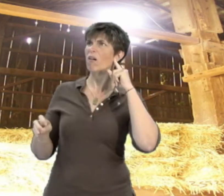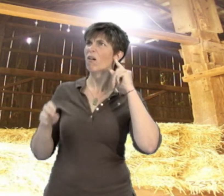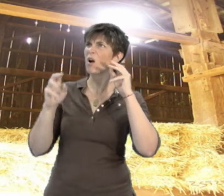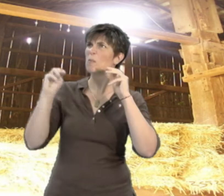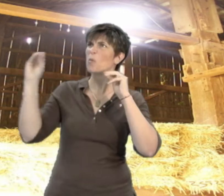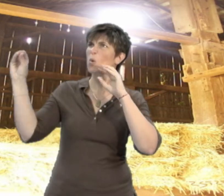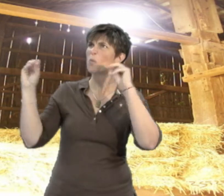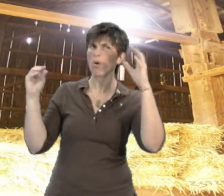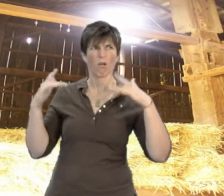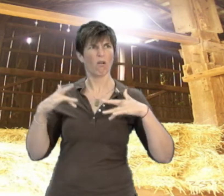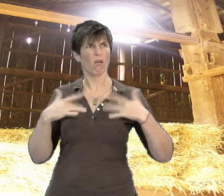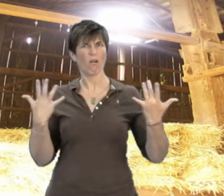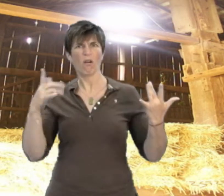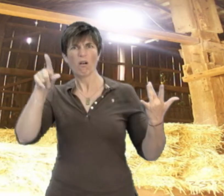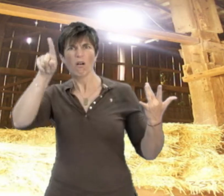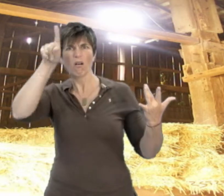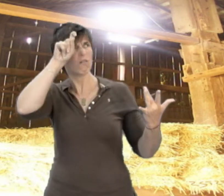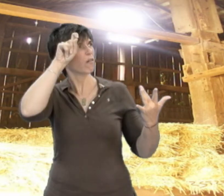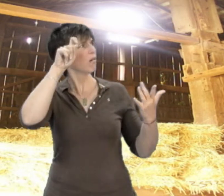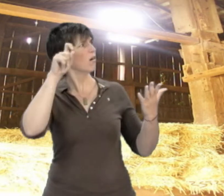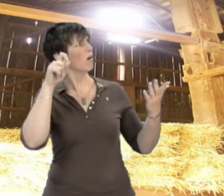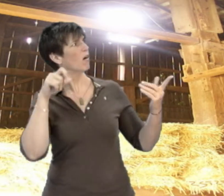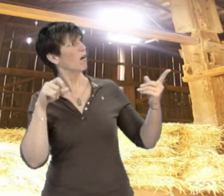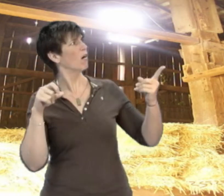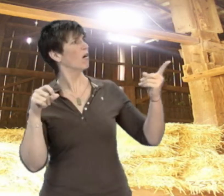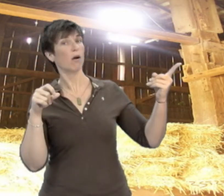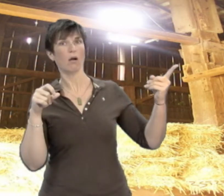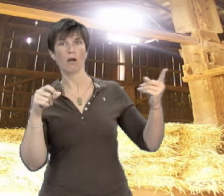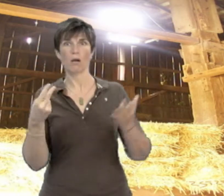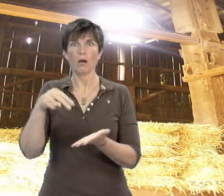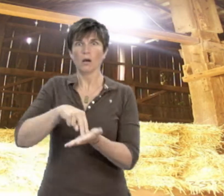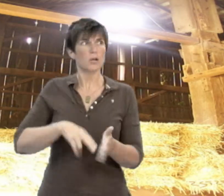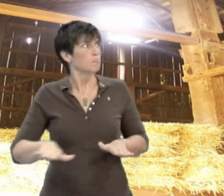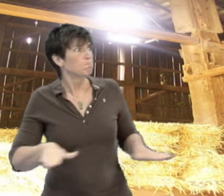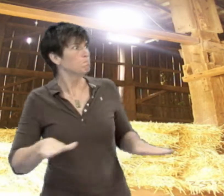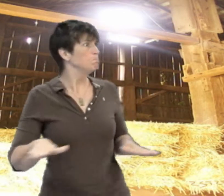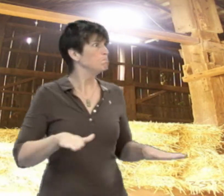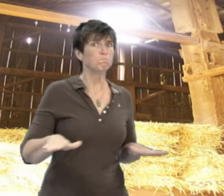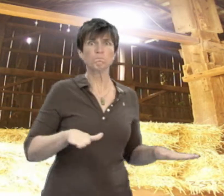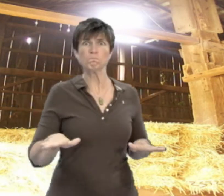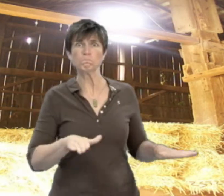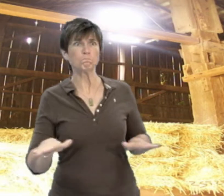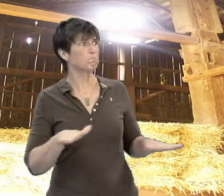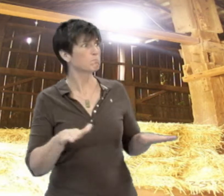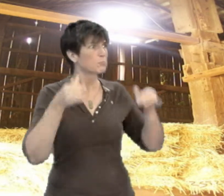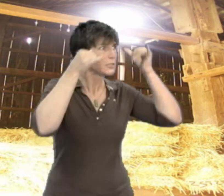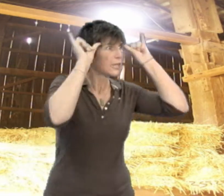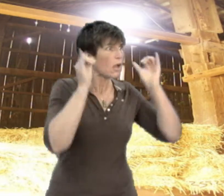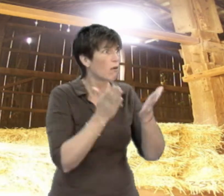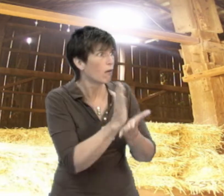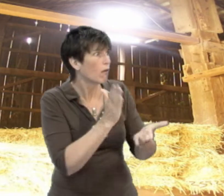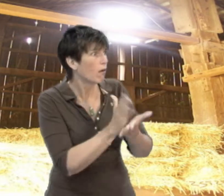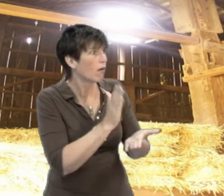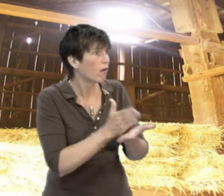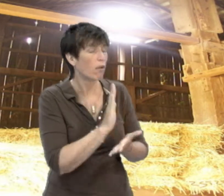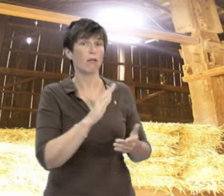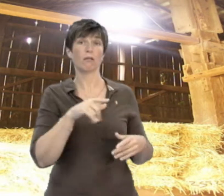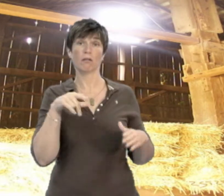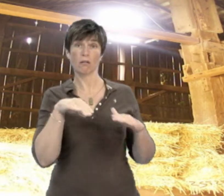Meanwhile, the farmer, who was outside the barn, heard the cattle lowing. He hurried into the barn to check to